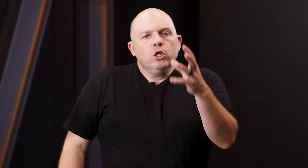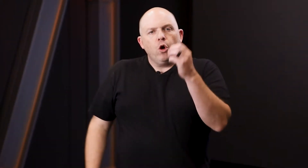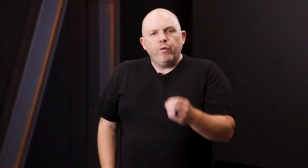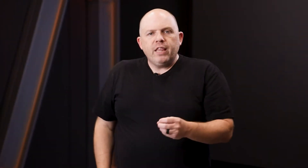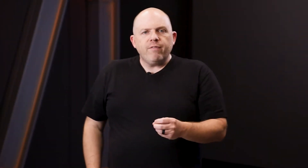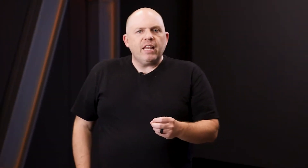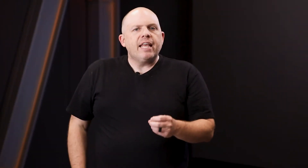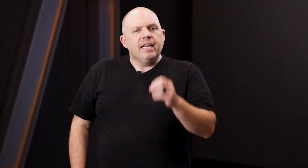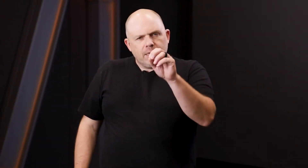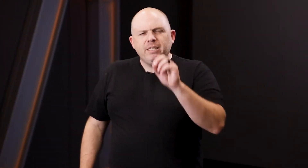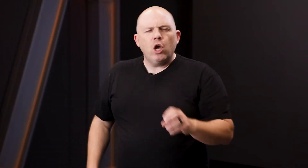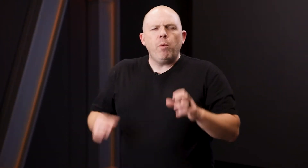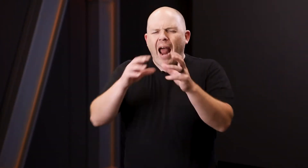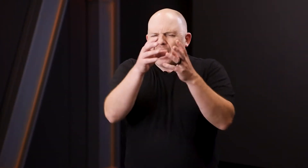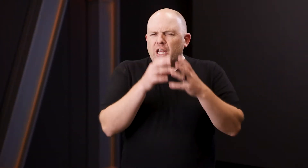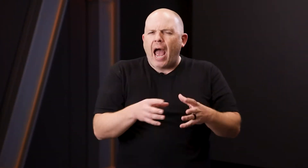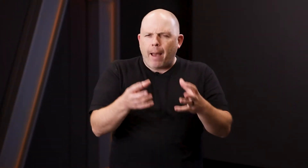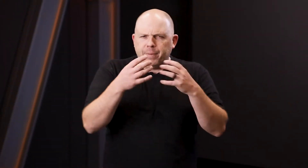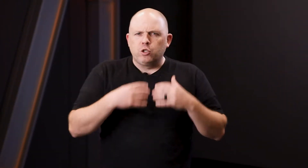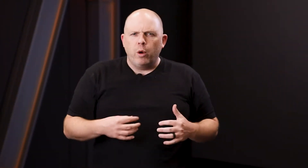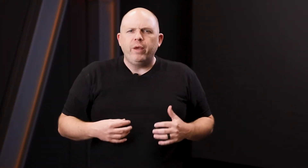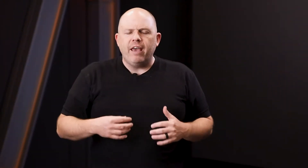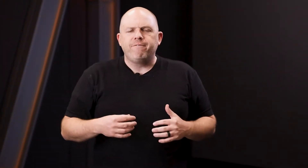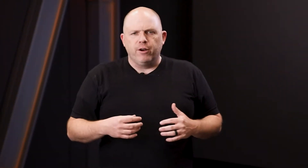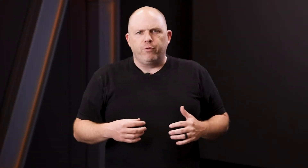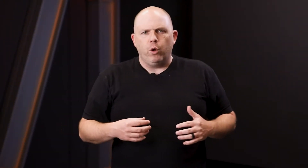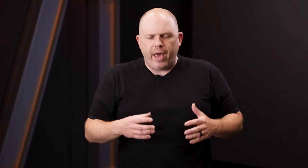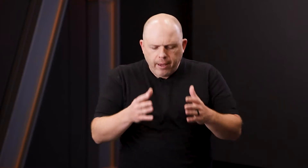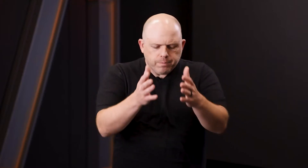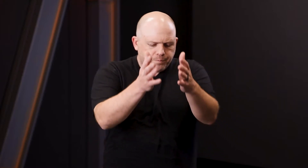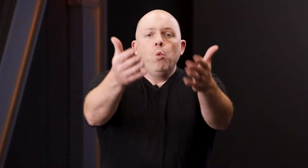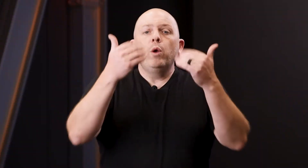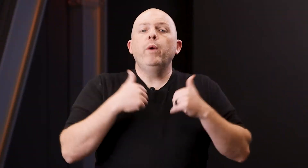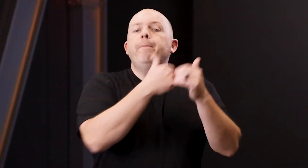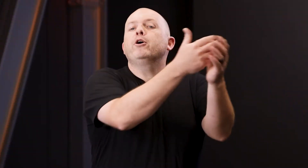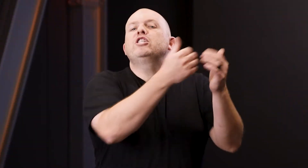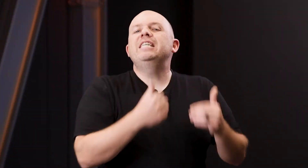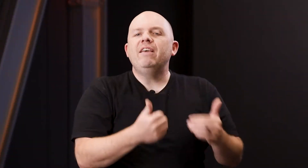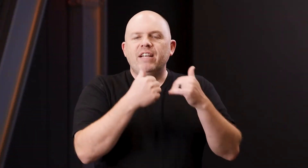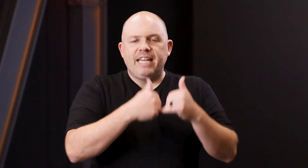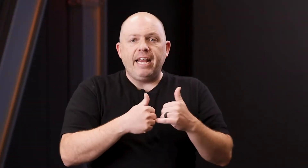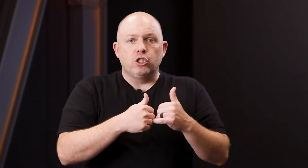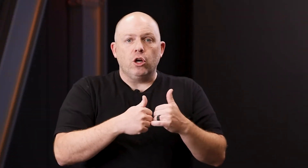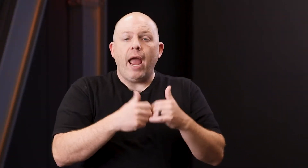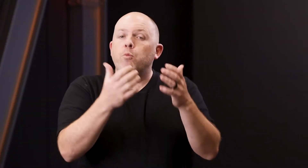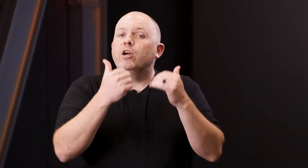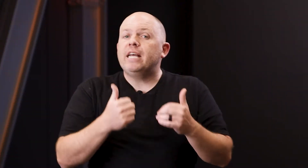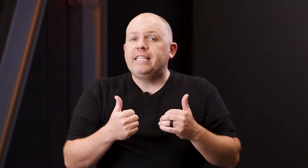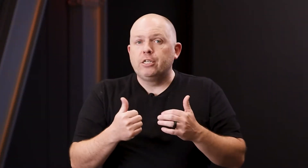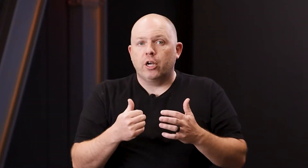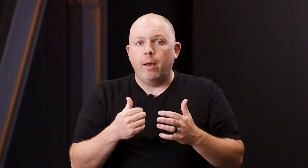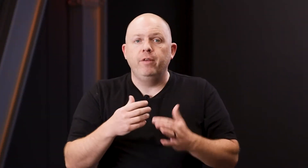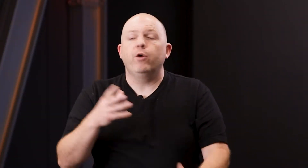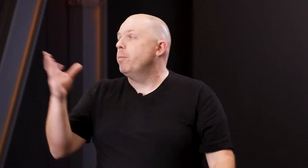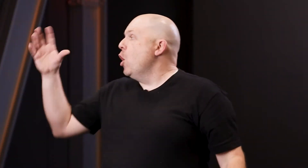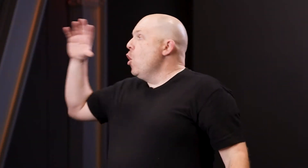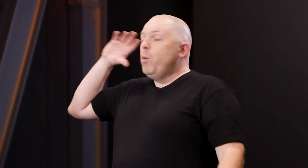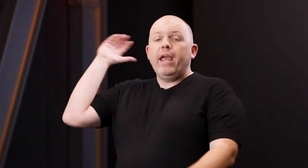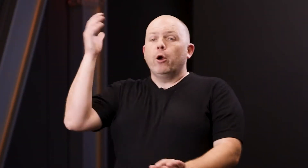So if we think of it like this, let me tell you what actually happens when we get fearful, okay? When we perceive a danger, and where's that danger coming from? We hear